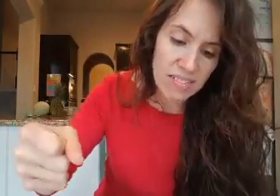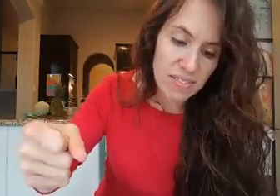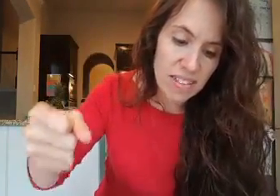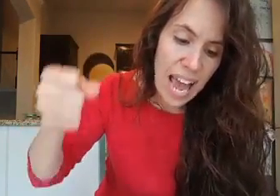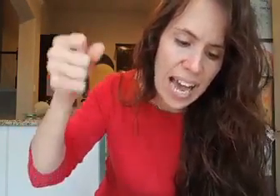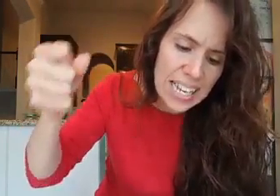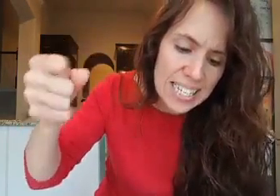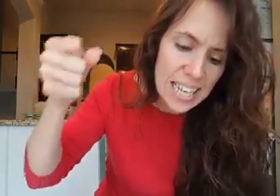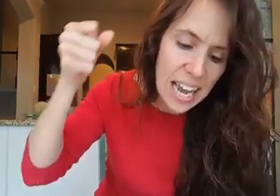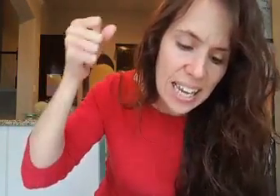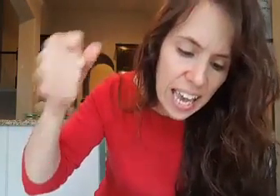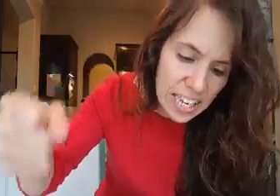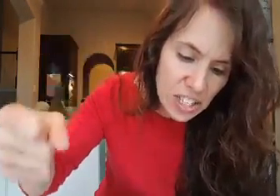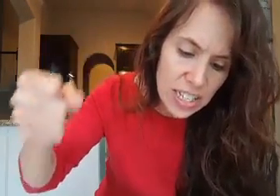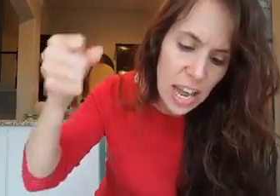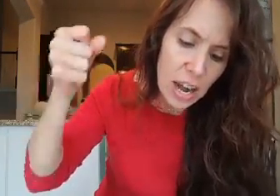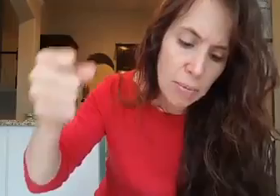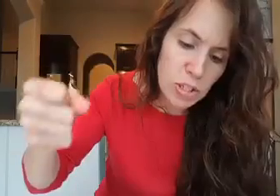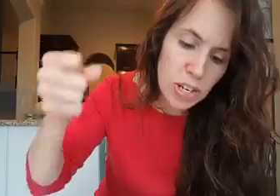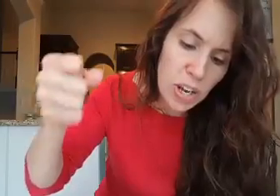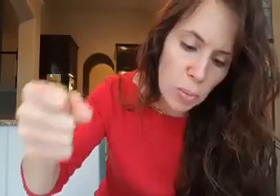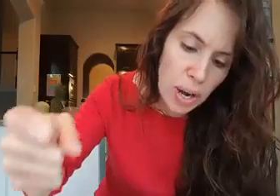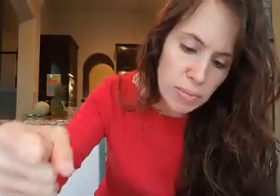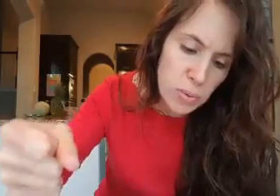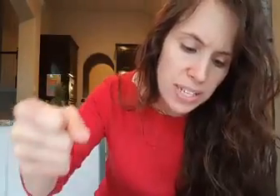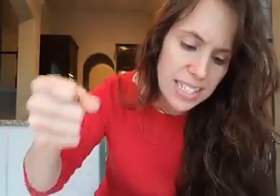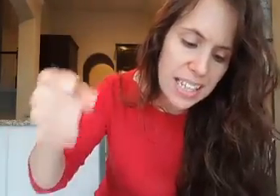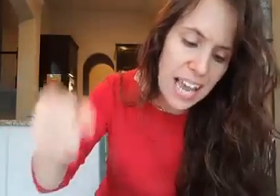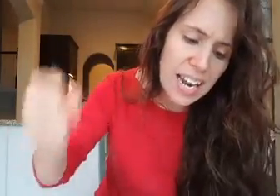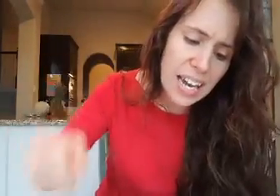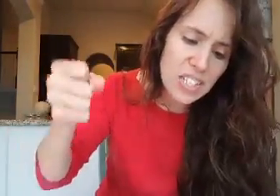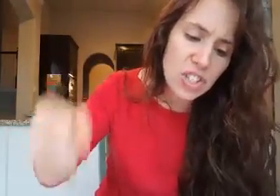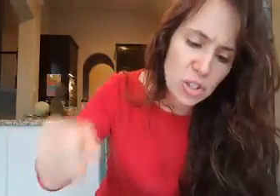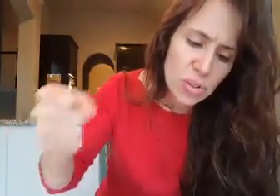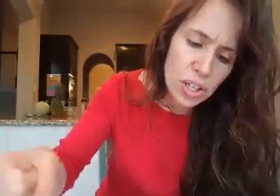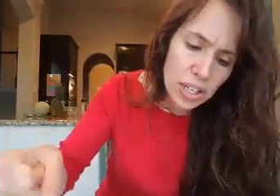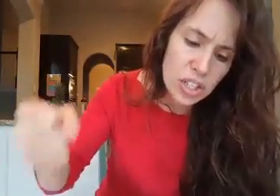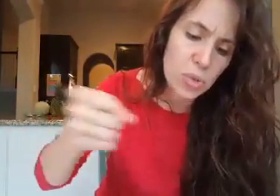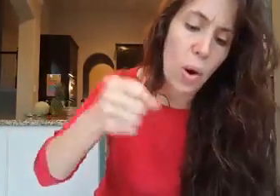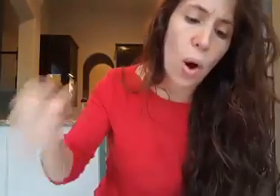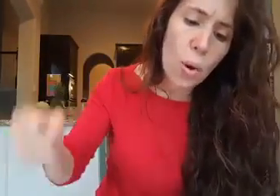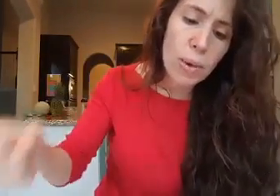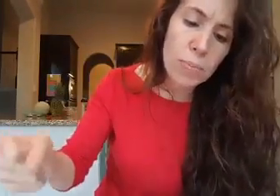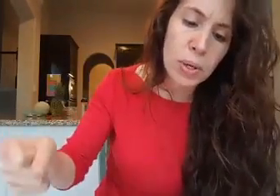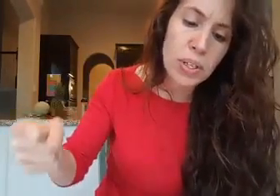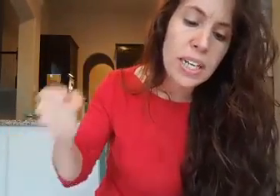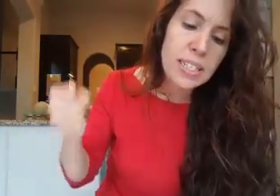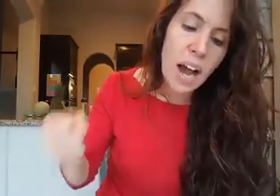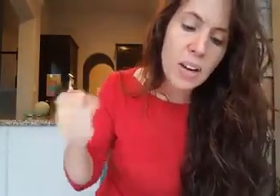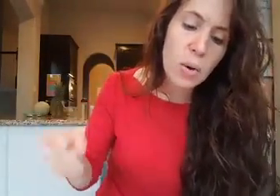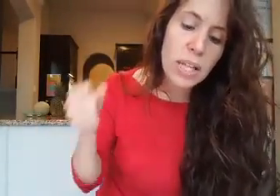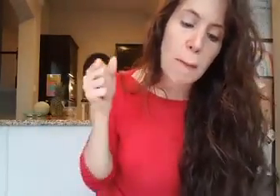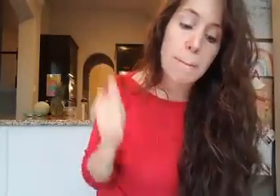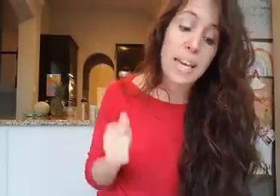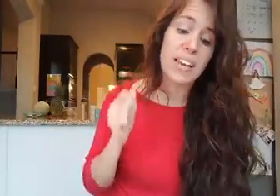as occasion and opportunity open up to us, let us do good to all people, not only being